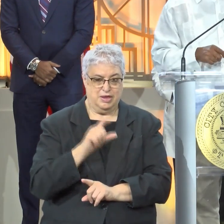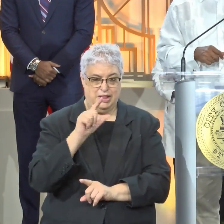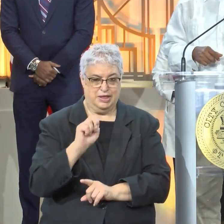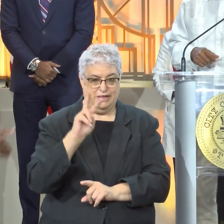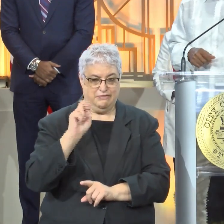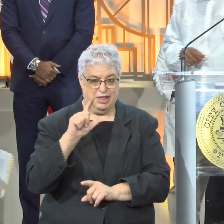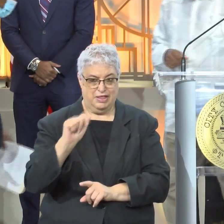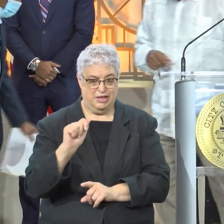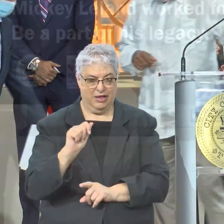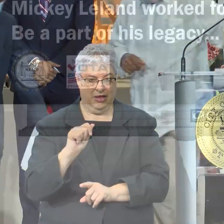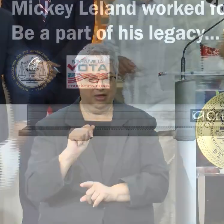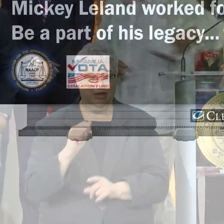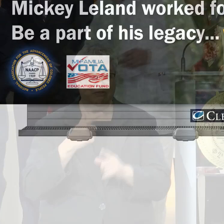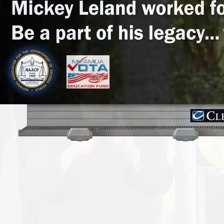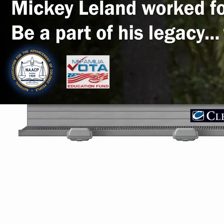say a word.